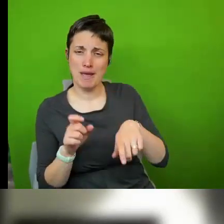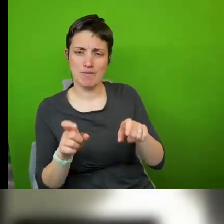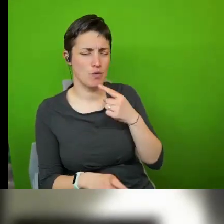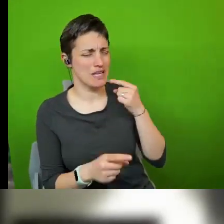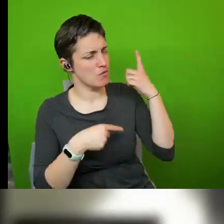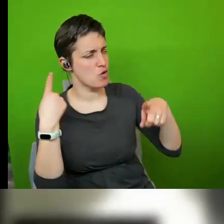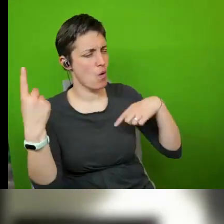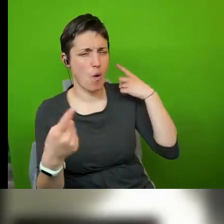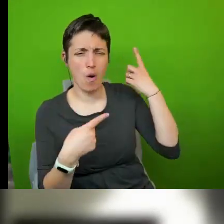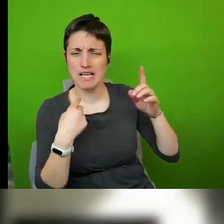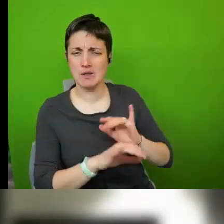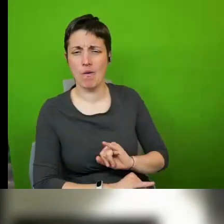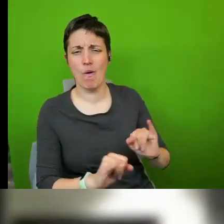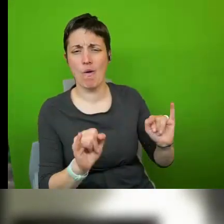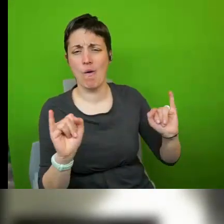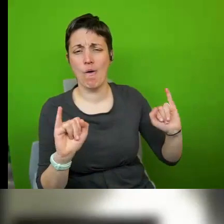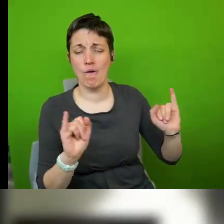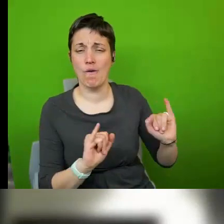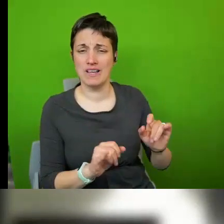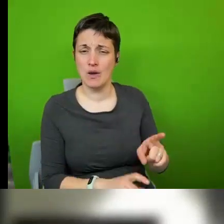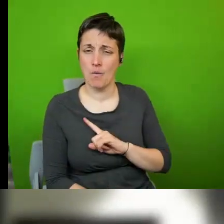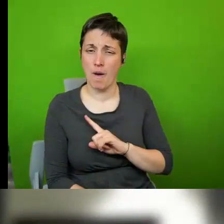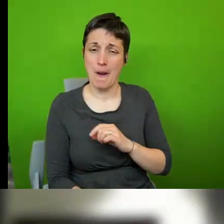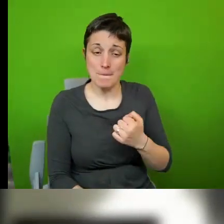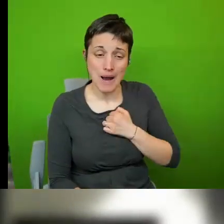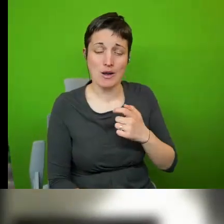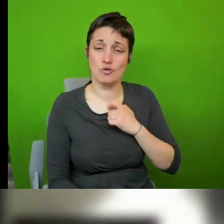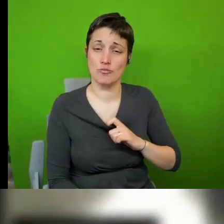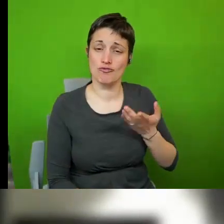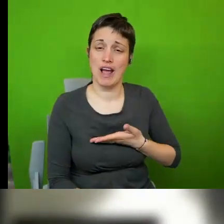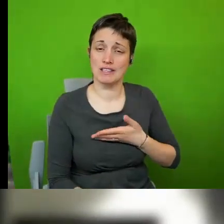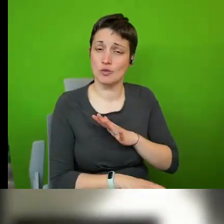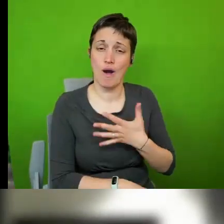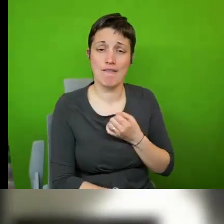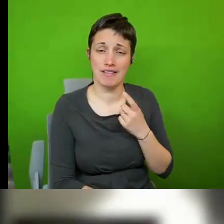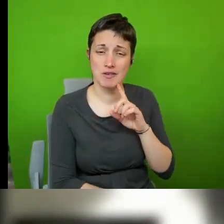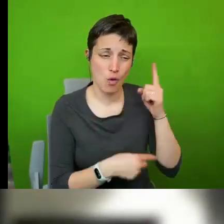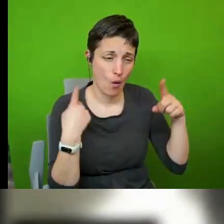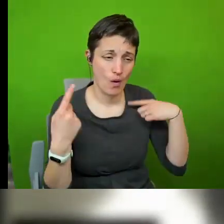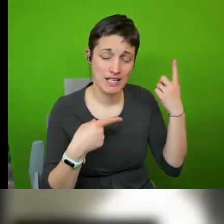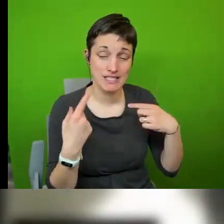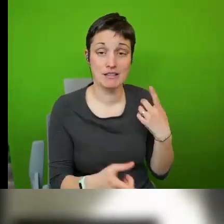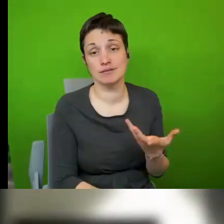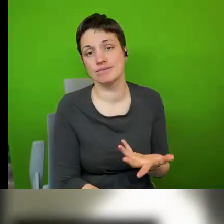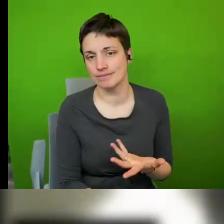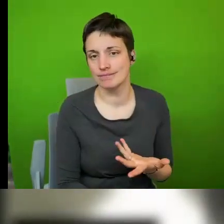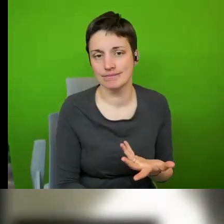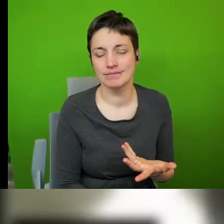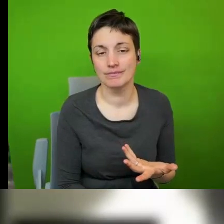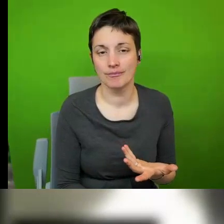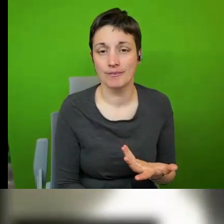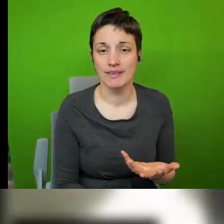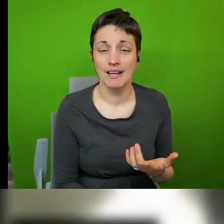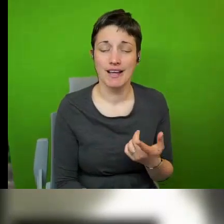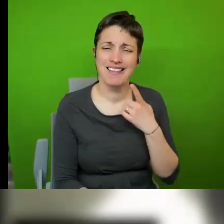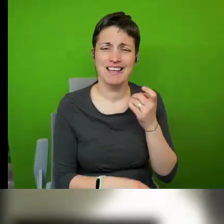unbearable what about my human rights not to hear this noise um i think that is inevitable i also think it's not overly dramatic